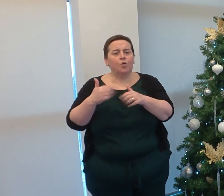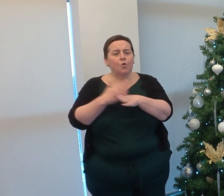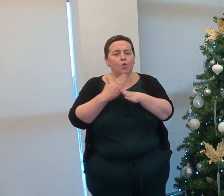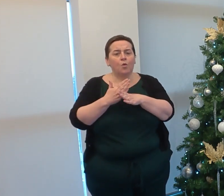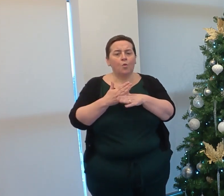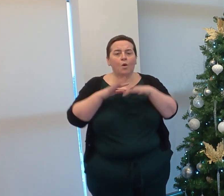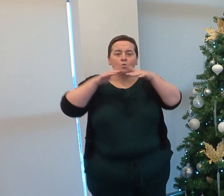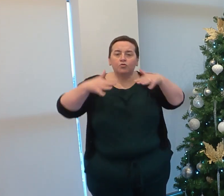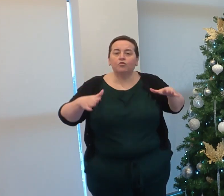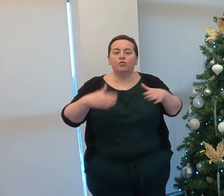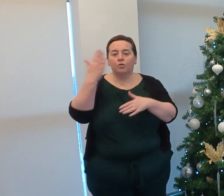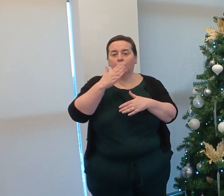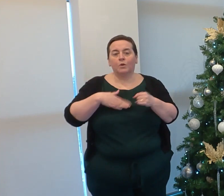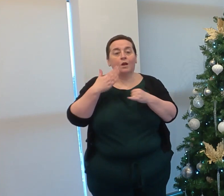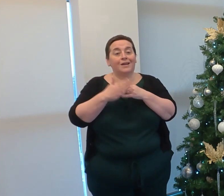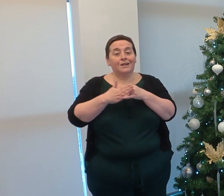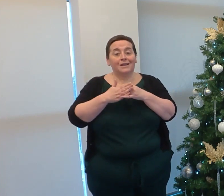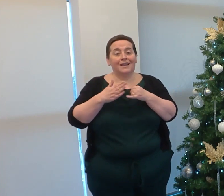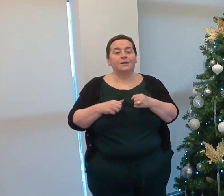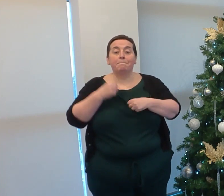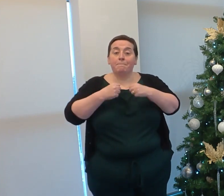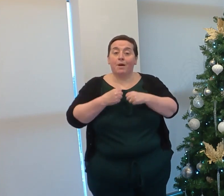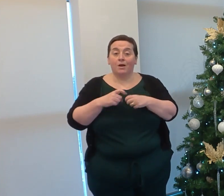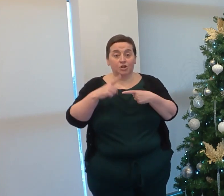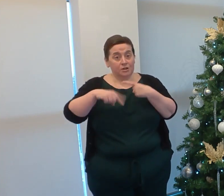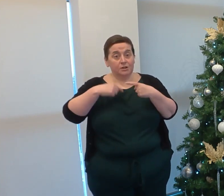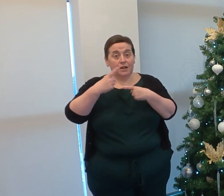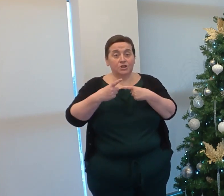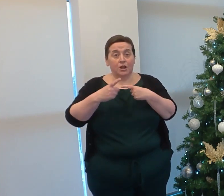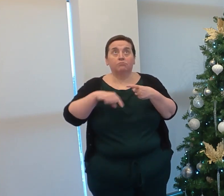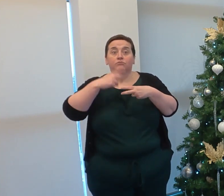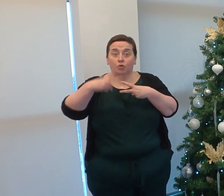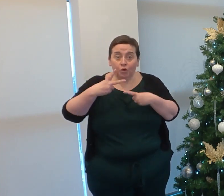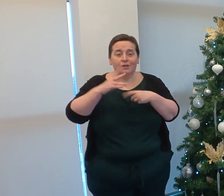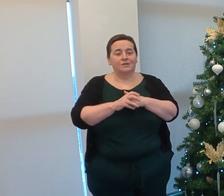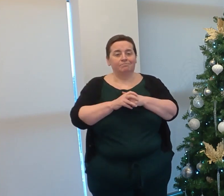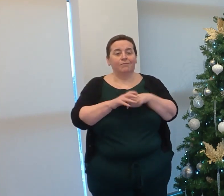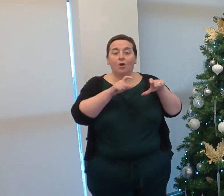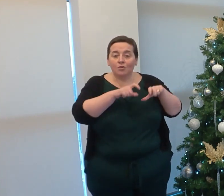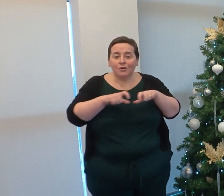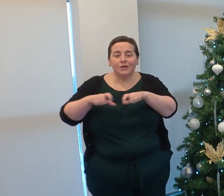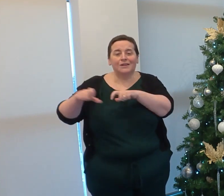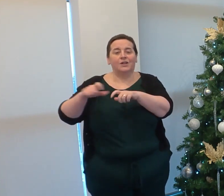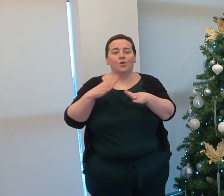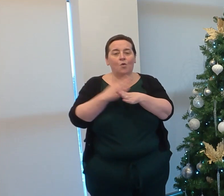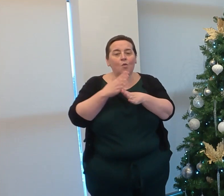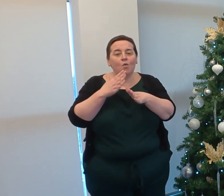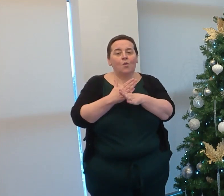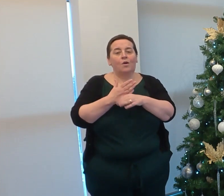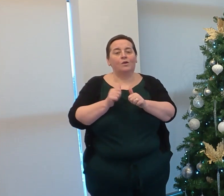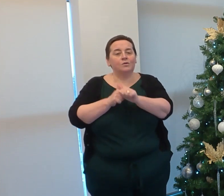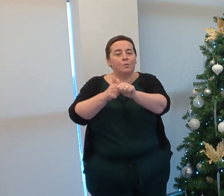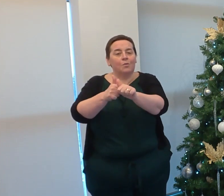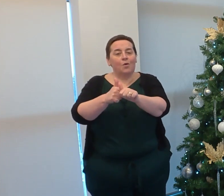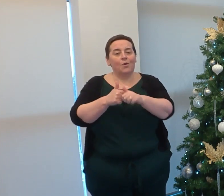until the end of March 2022. This will allow us to continue our employability support